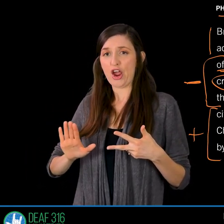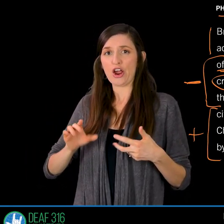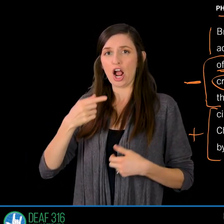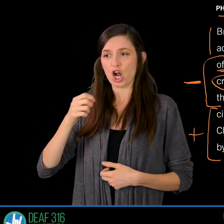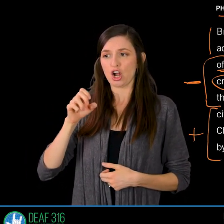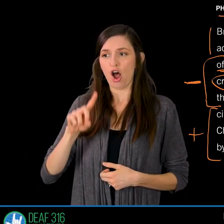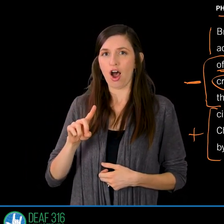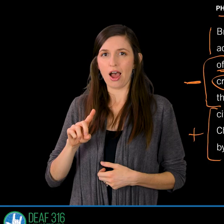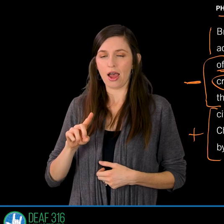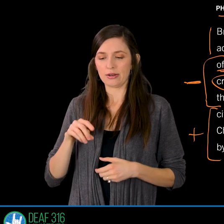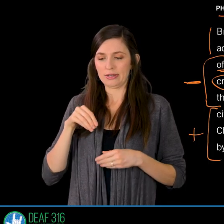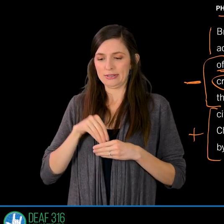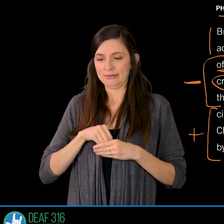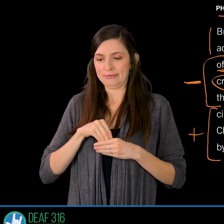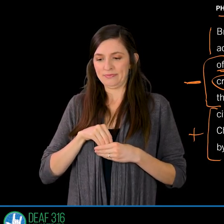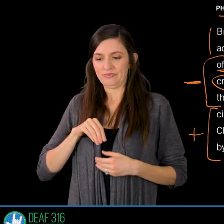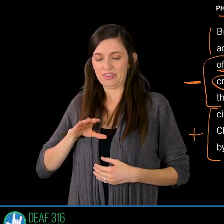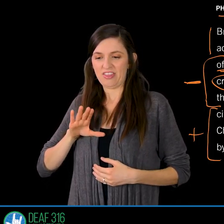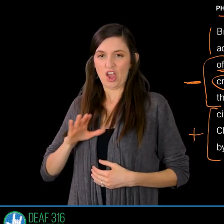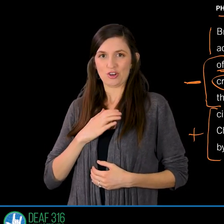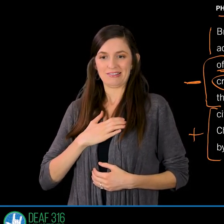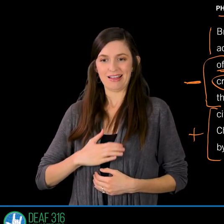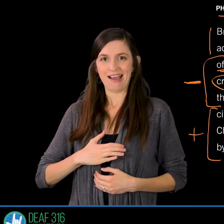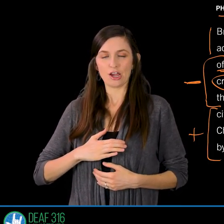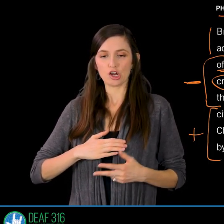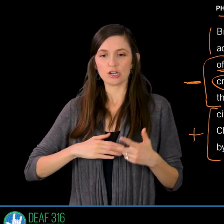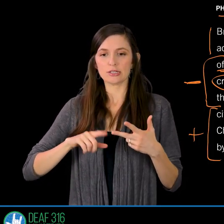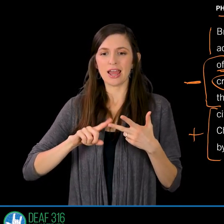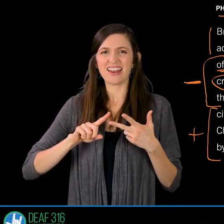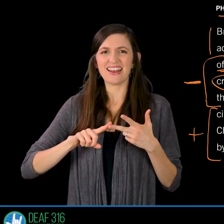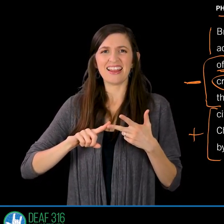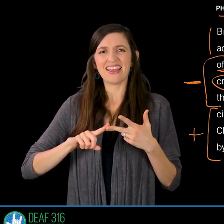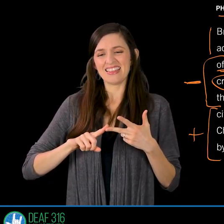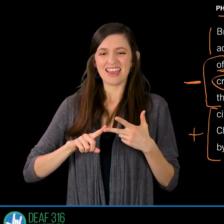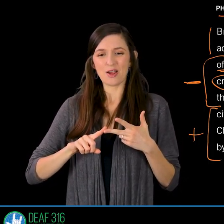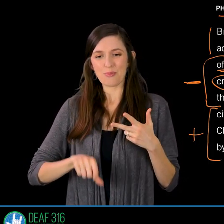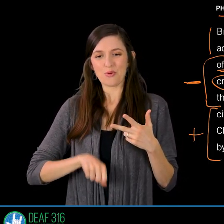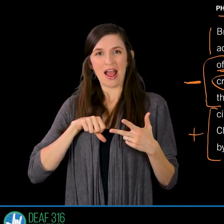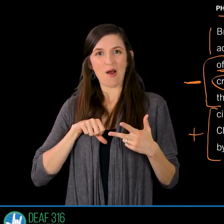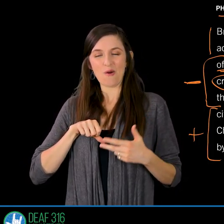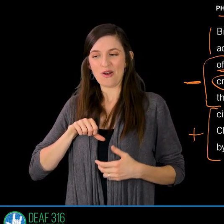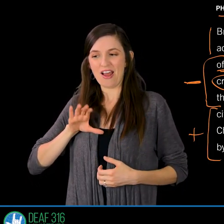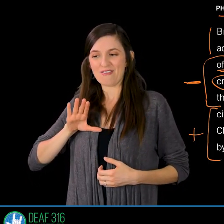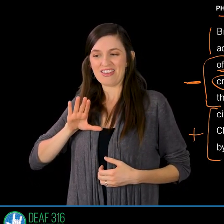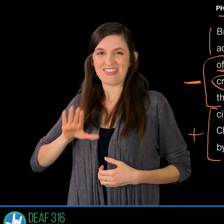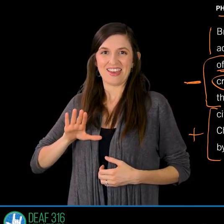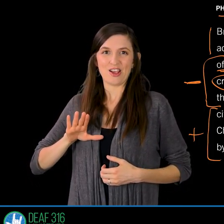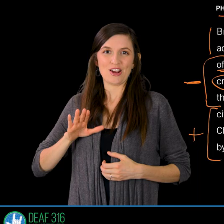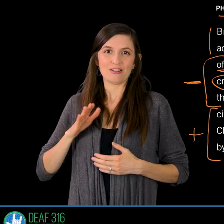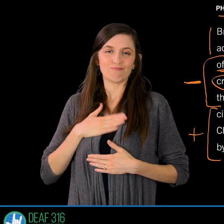belly and he's going to say they glory in their shame. Now in the abstract we might think